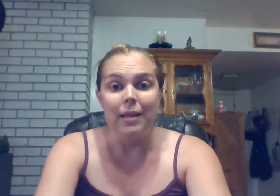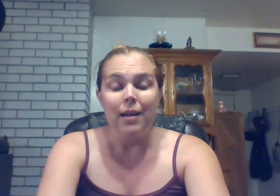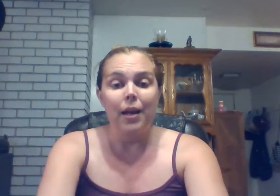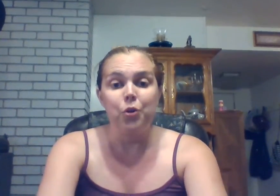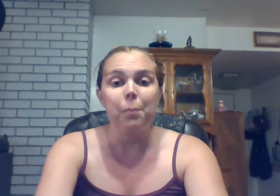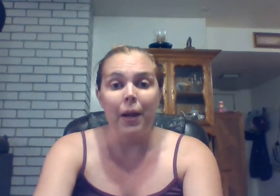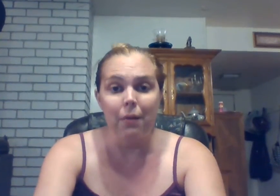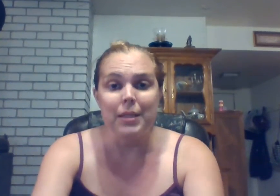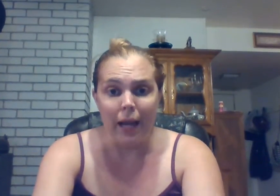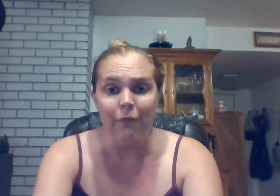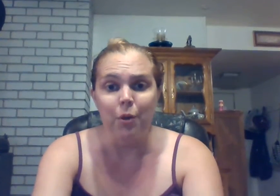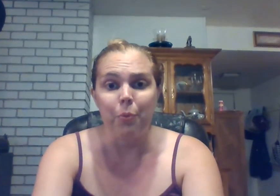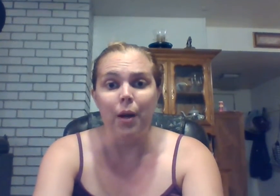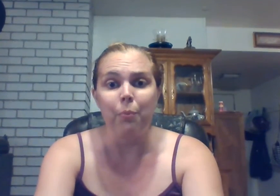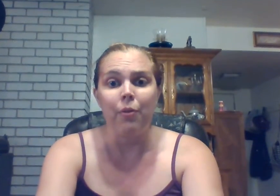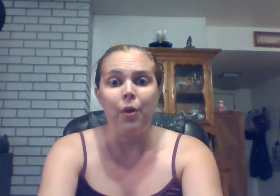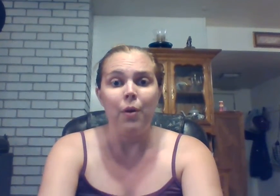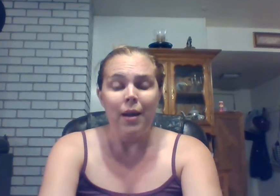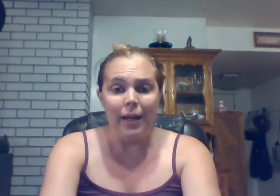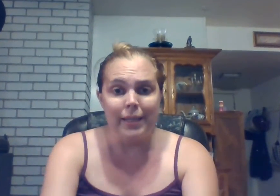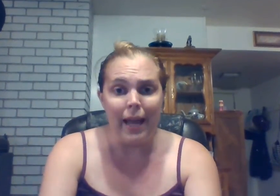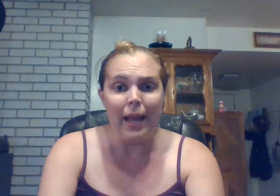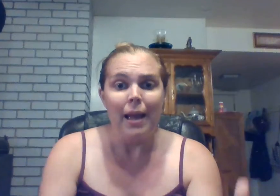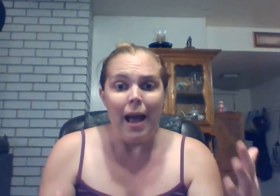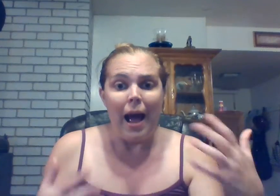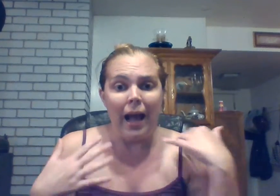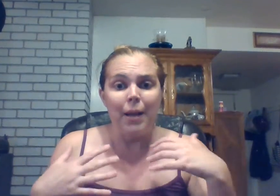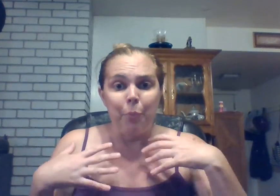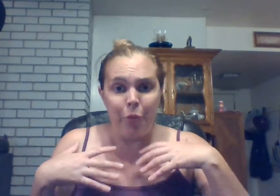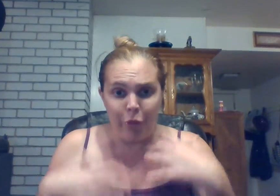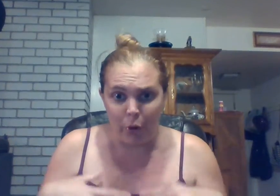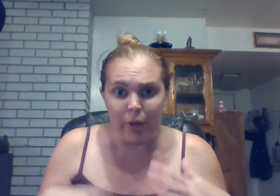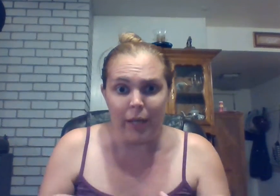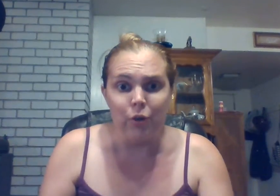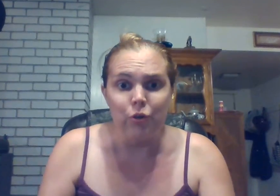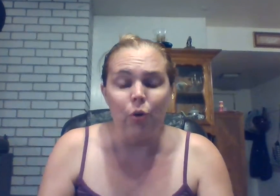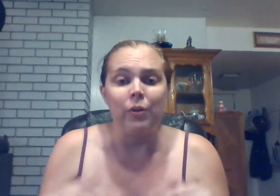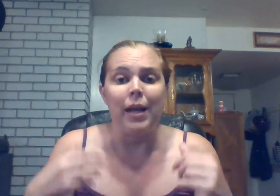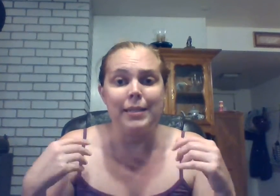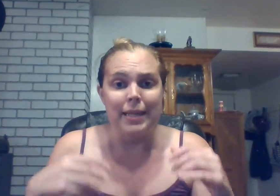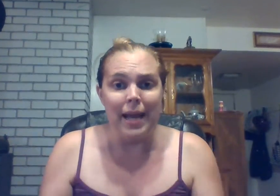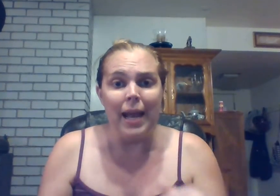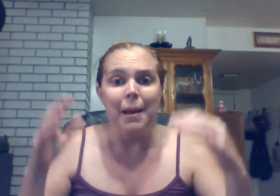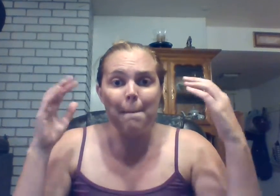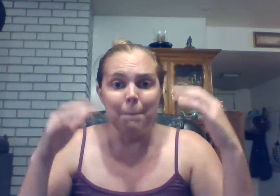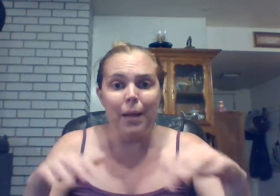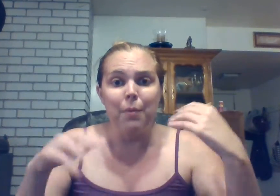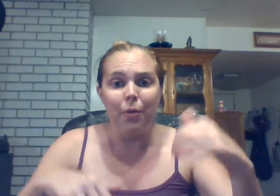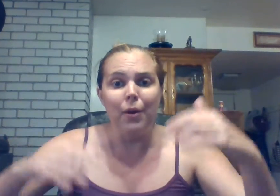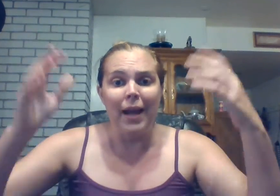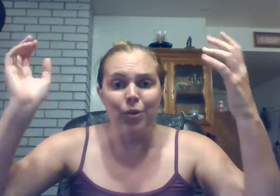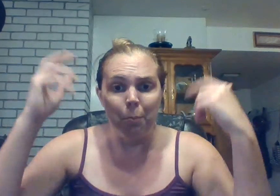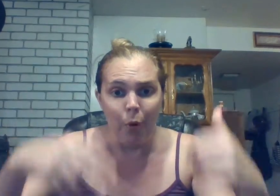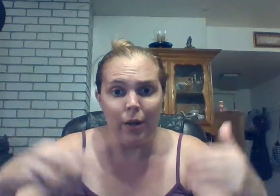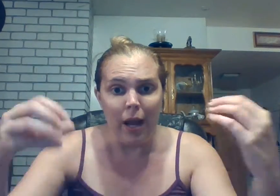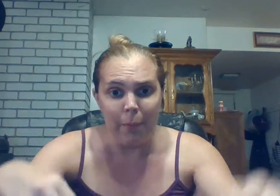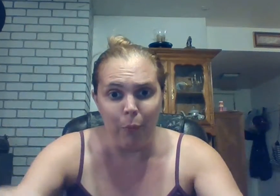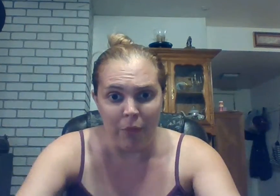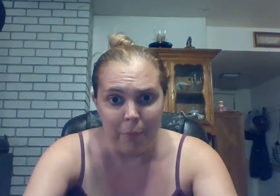and your parents have to put up with you and today i am 30 years old and today my mother had to put up with